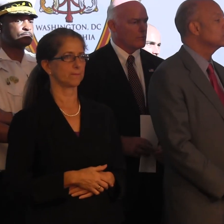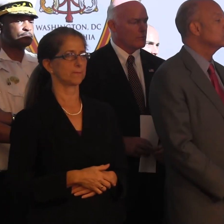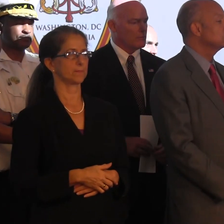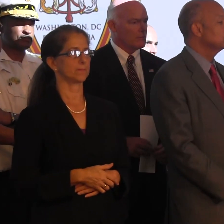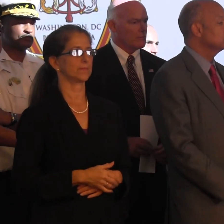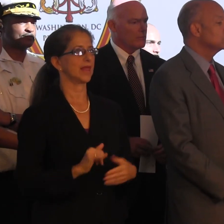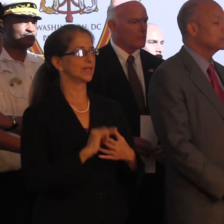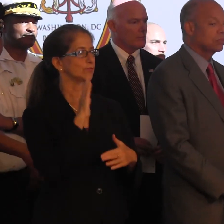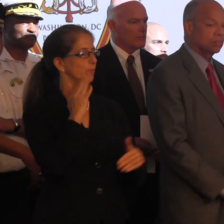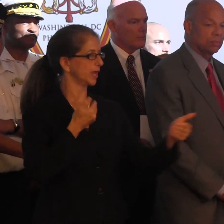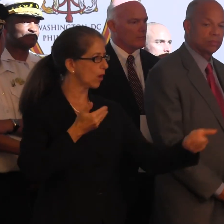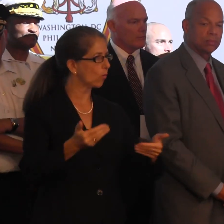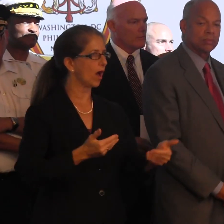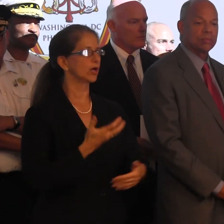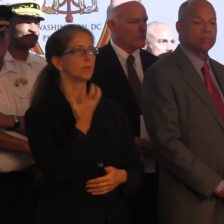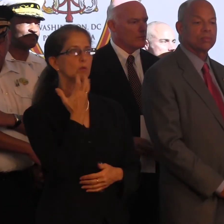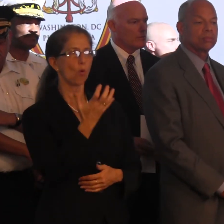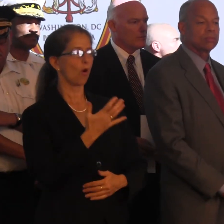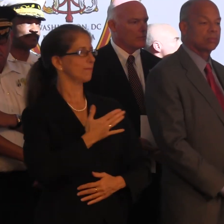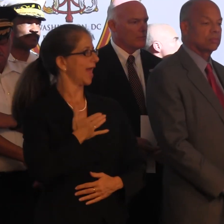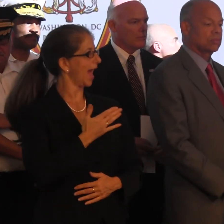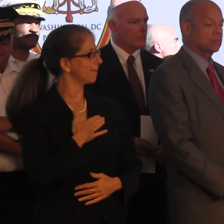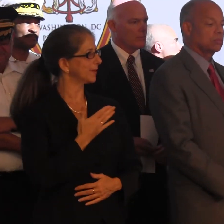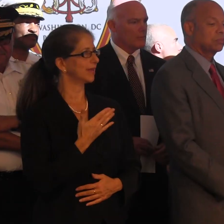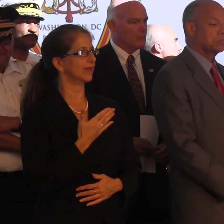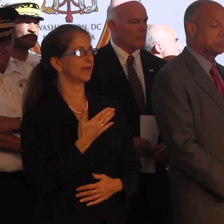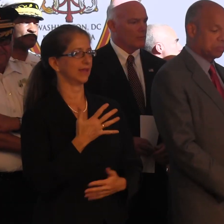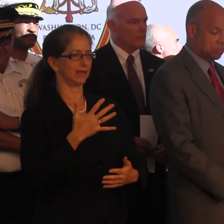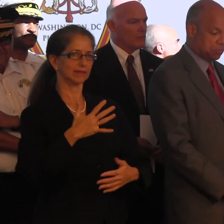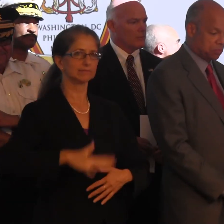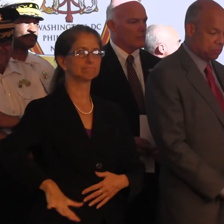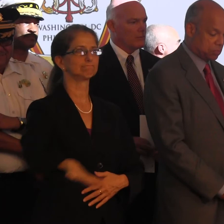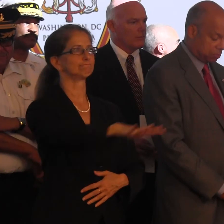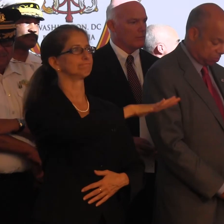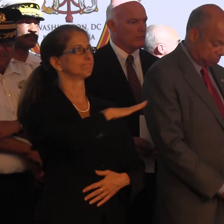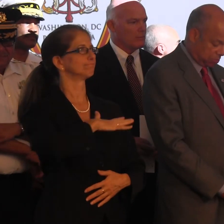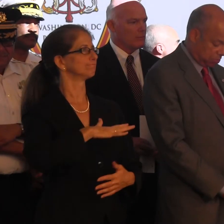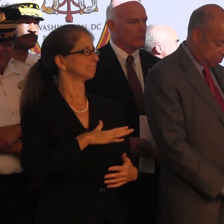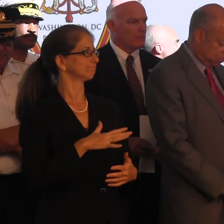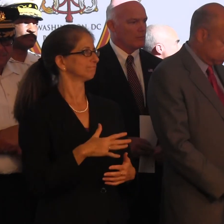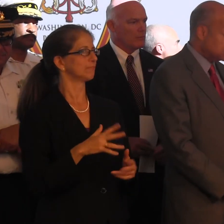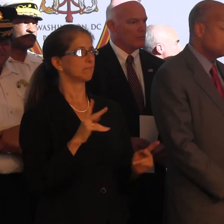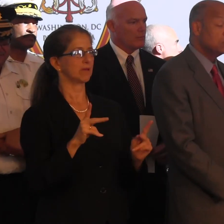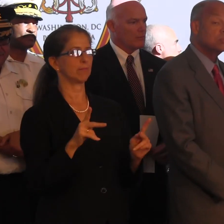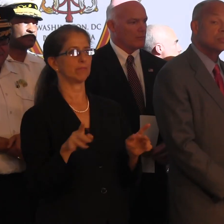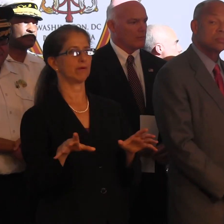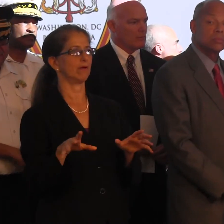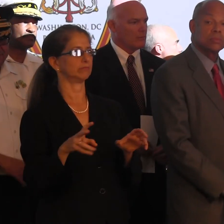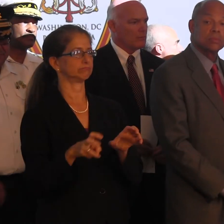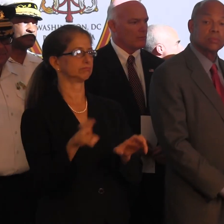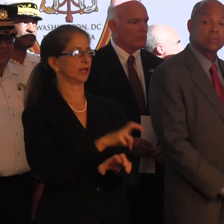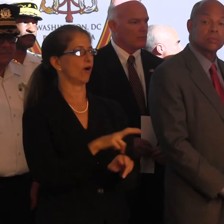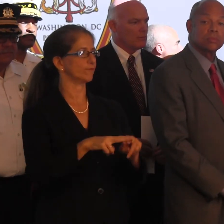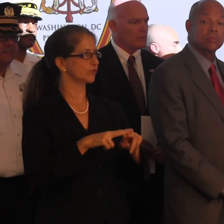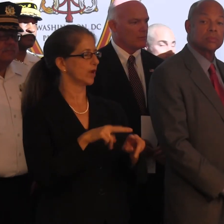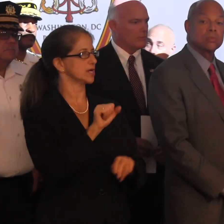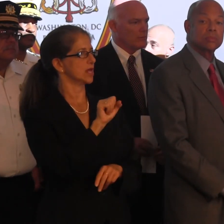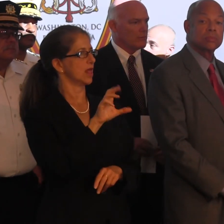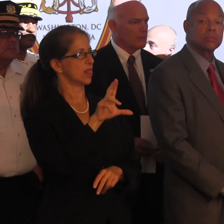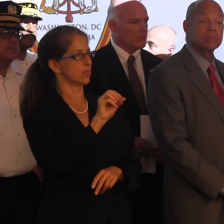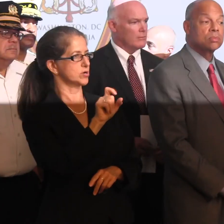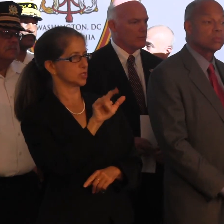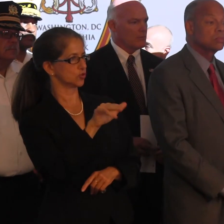you know, welcoming, warm, happy environment. If folks, you know, get off the train at 30th Street